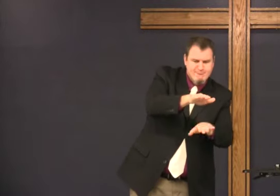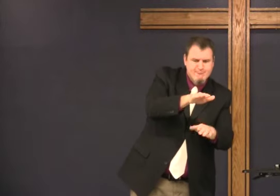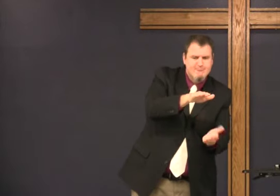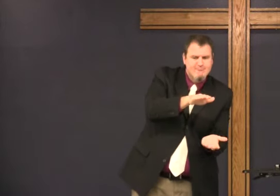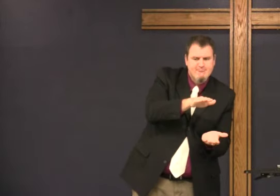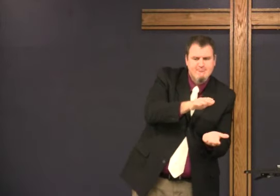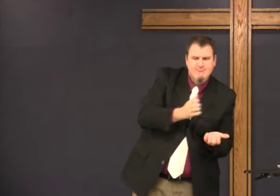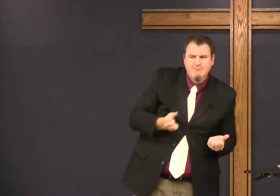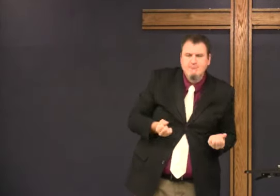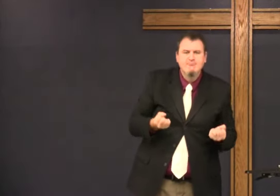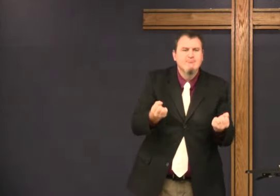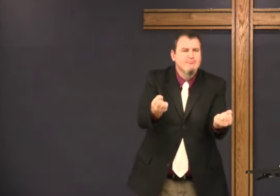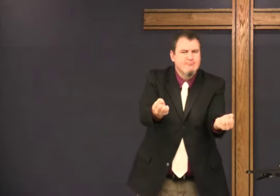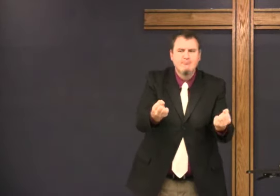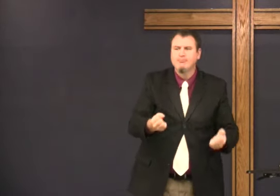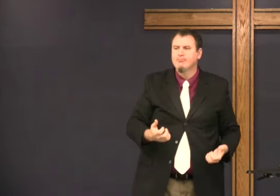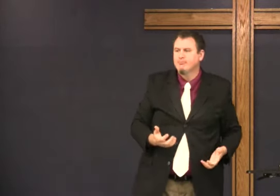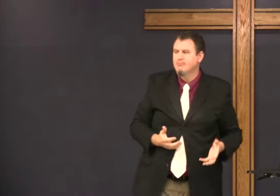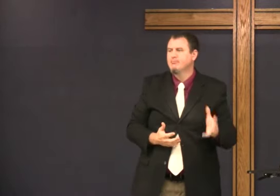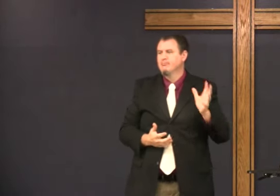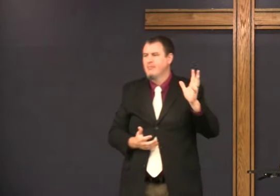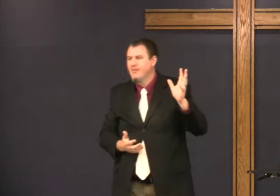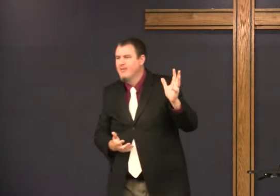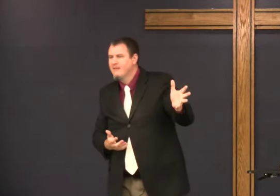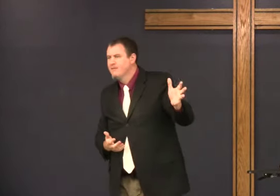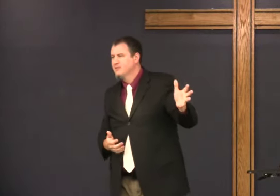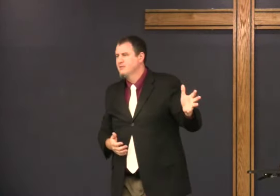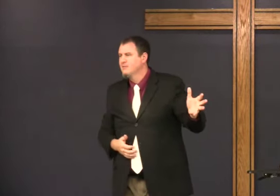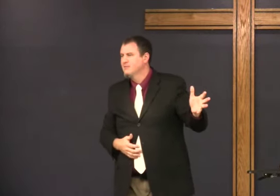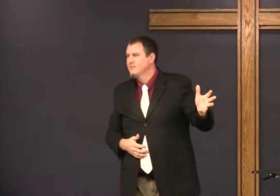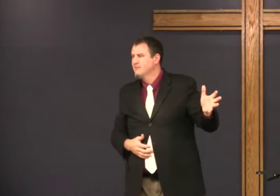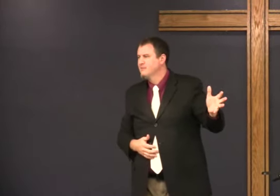put it in your drawer close the drawer and you leave it